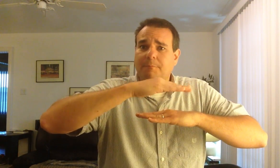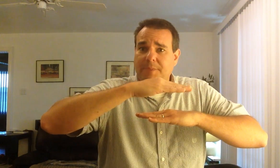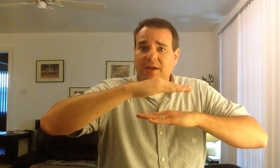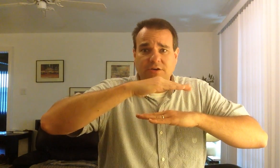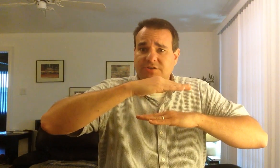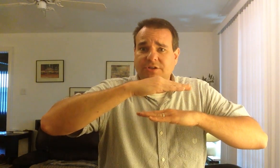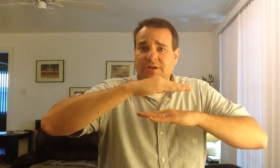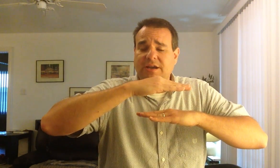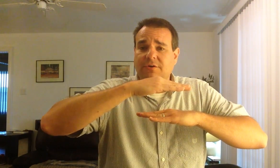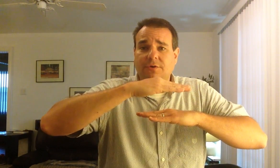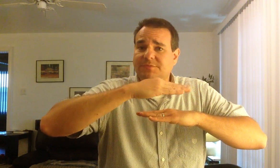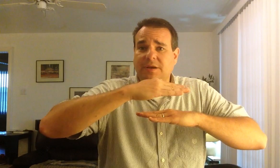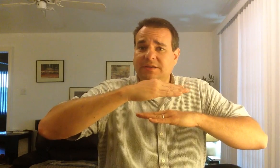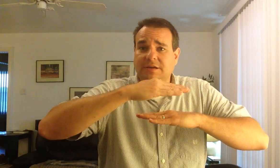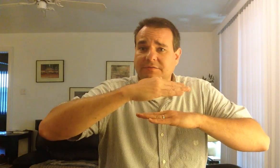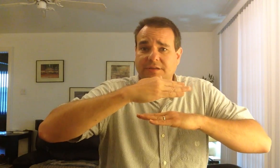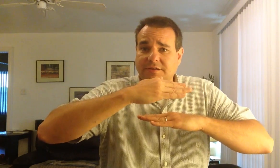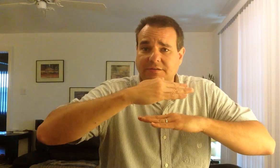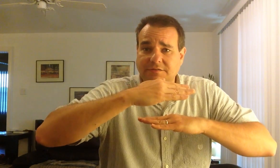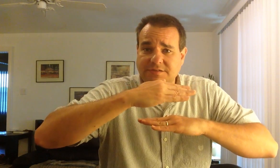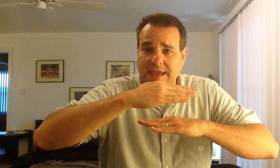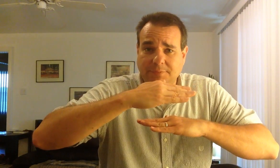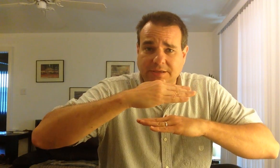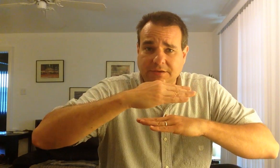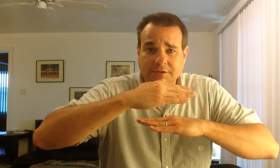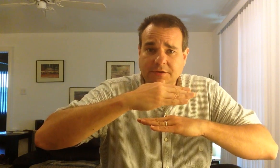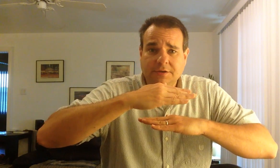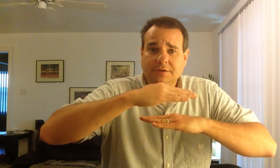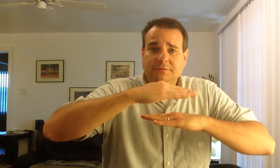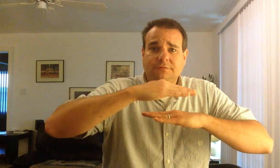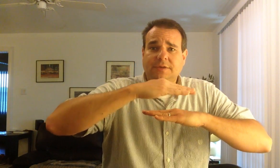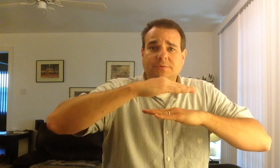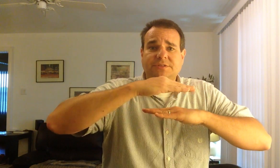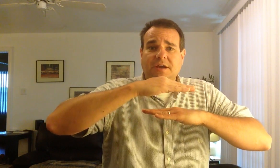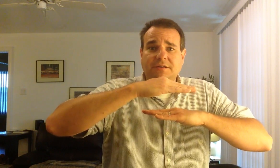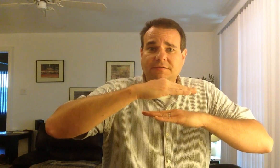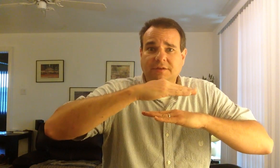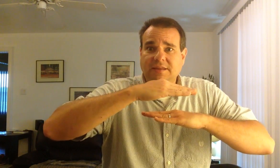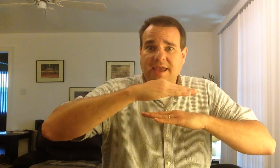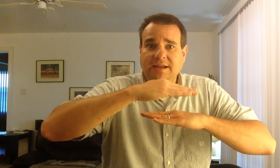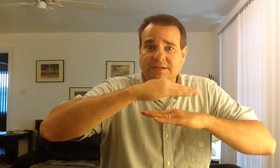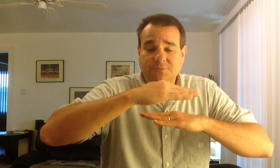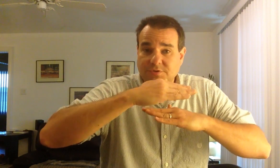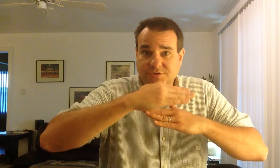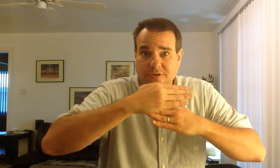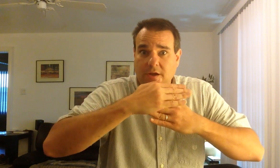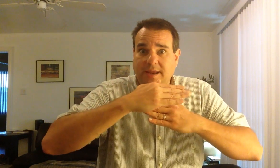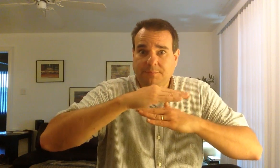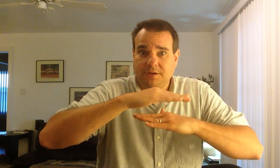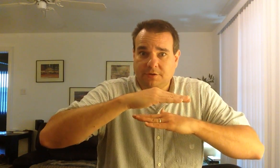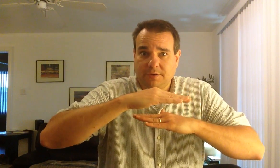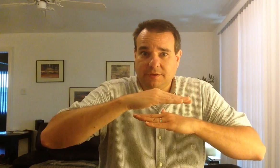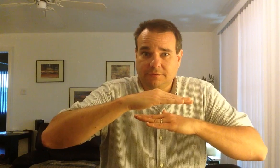better, you're still going to hear noise, but the sampling that was done in the 80s was on 8-bit equipment.